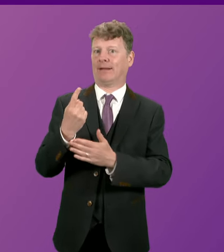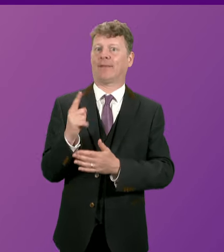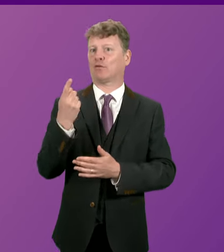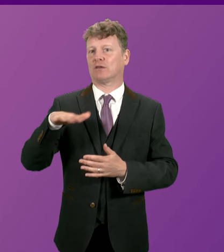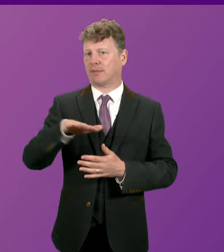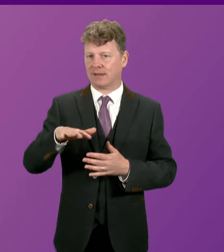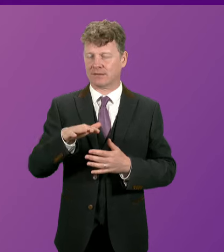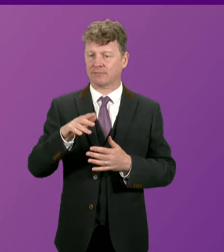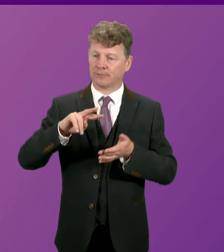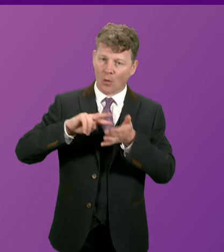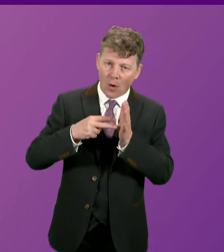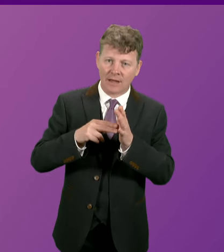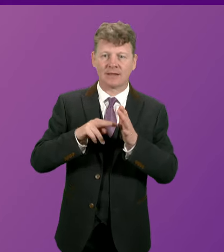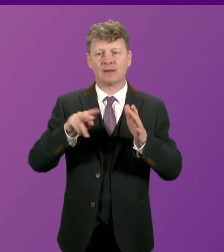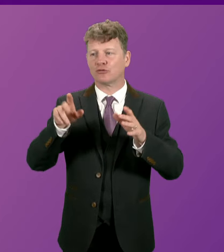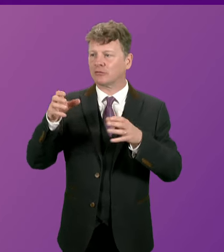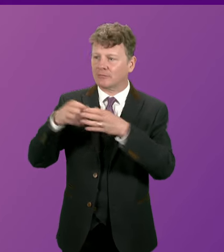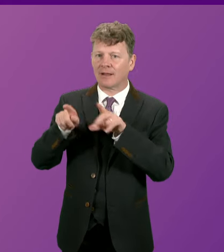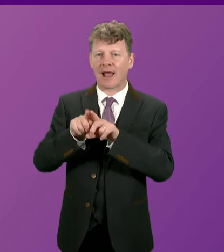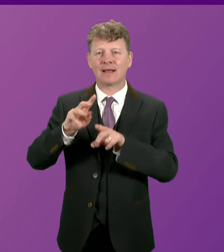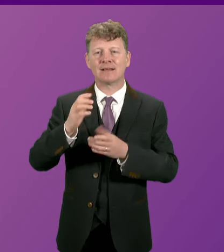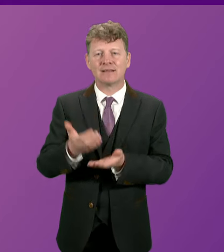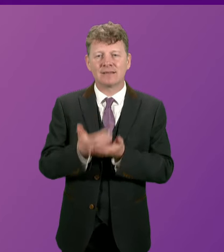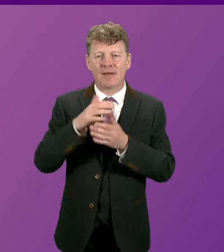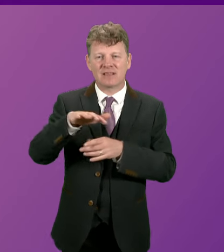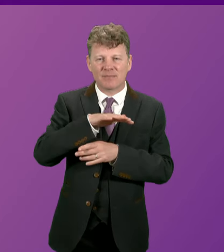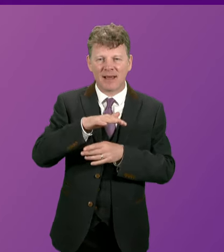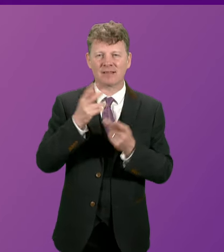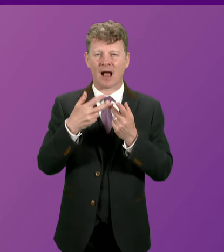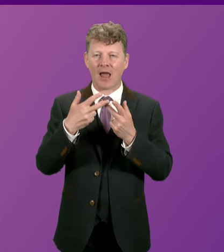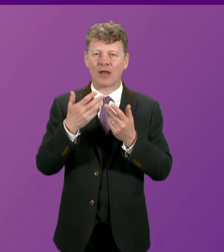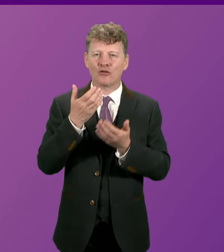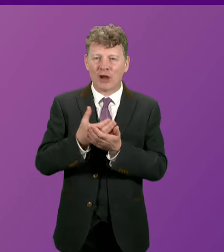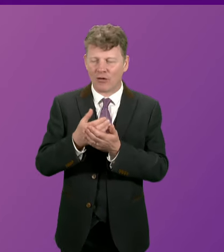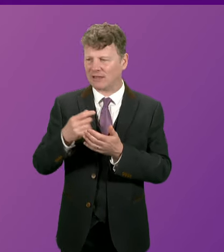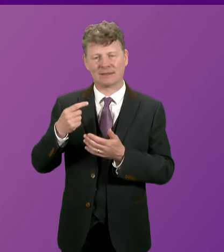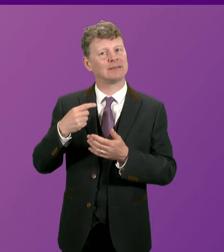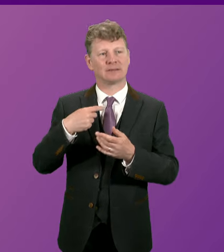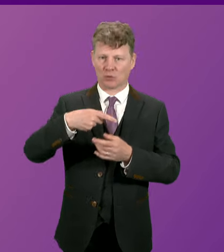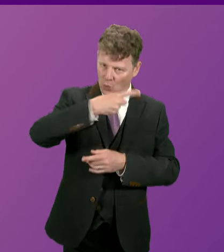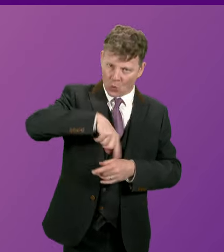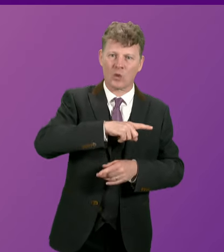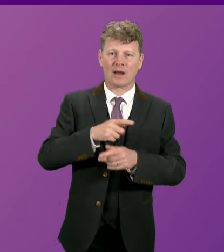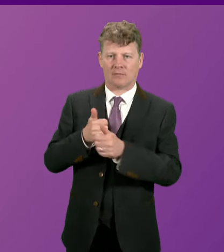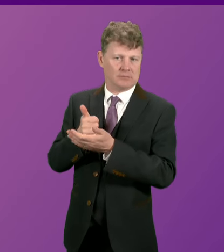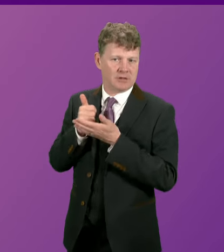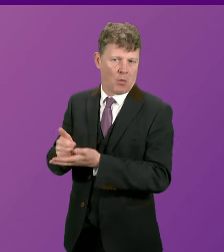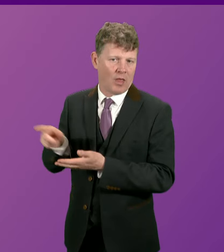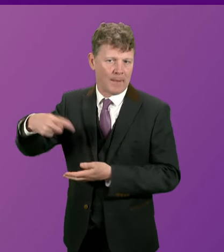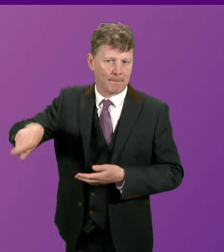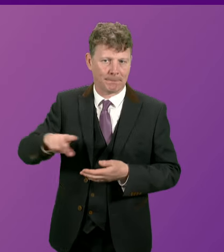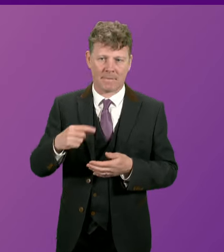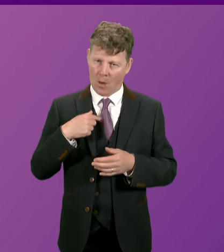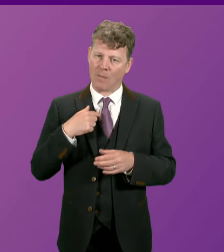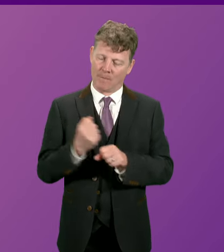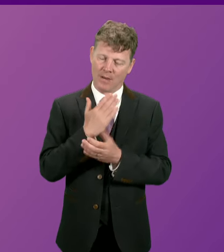organizations like safe space many other third sector organizations we will seek to do what we can to support them i will ensure that